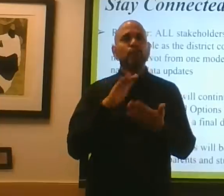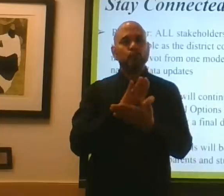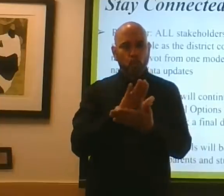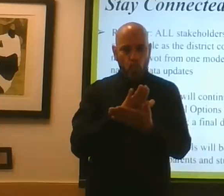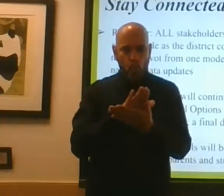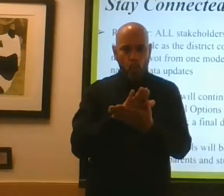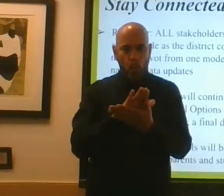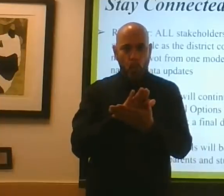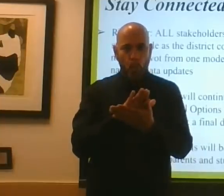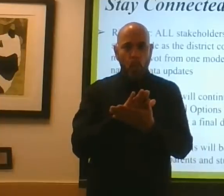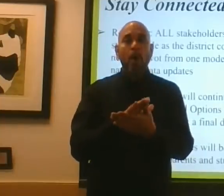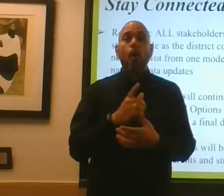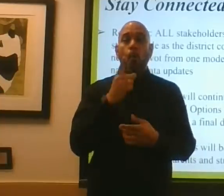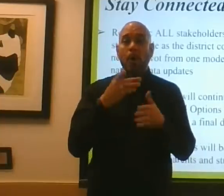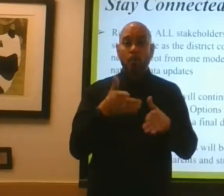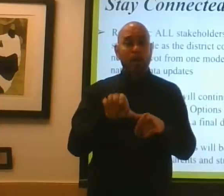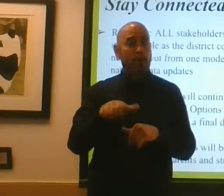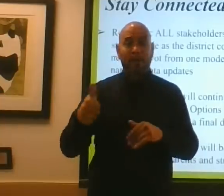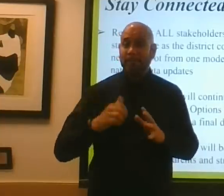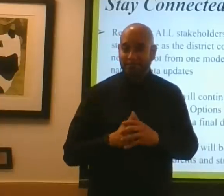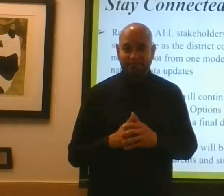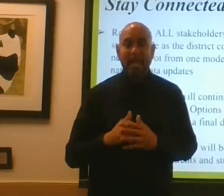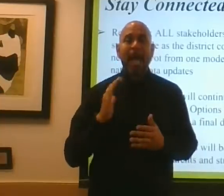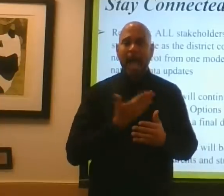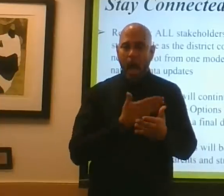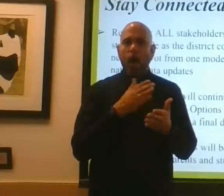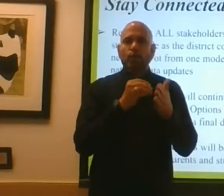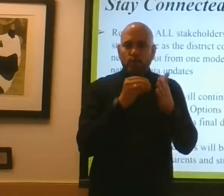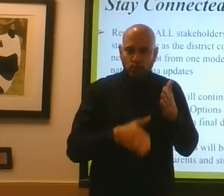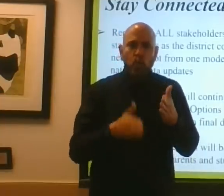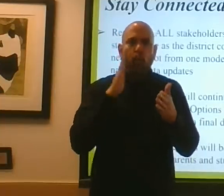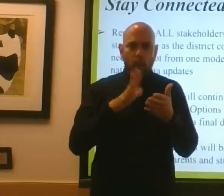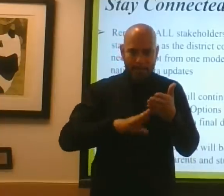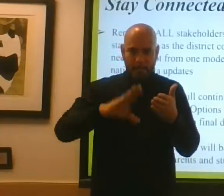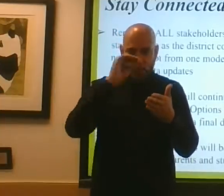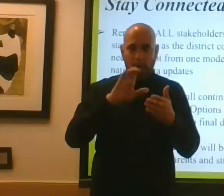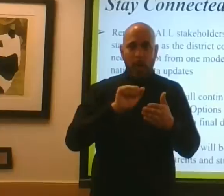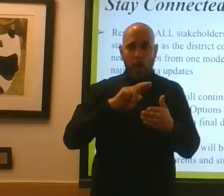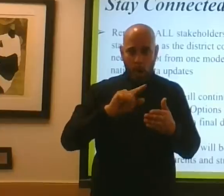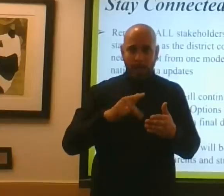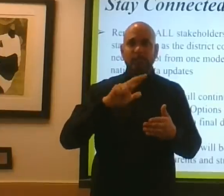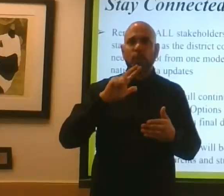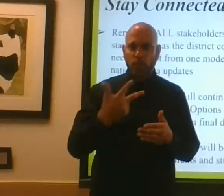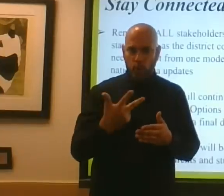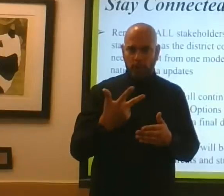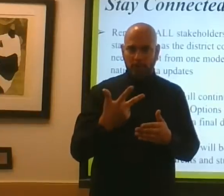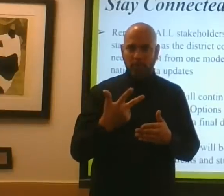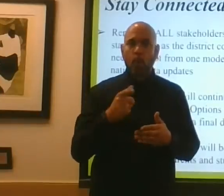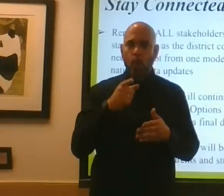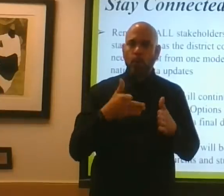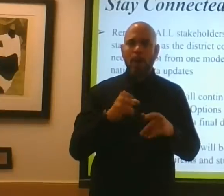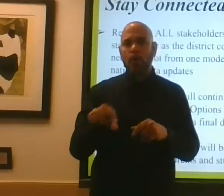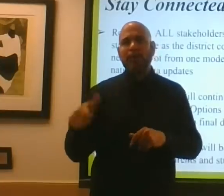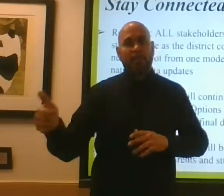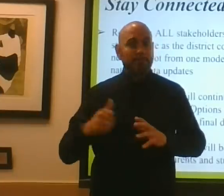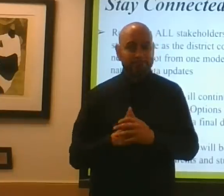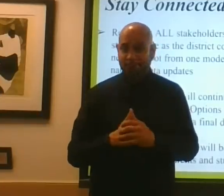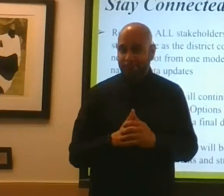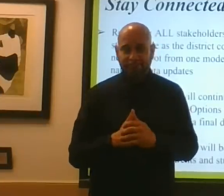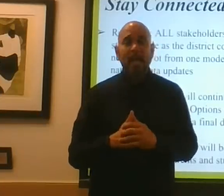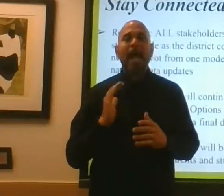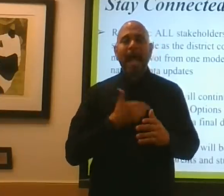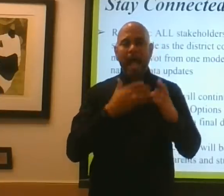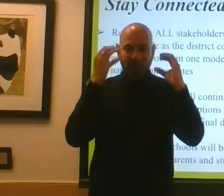3rd one way or the other. Our kids will be learning on August 3rd one way or the other. Our